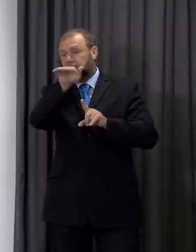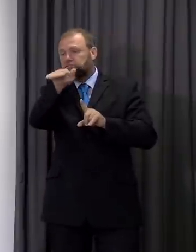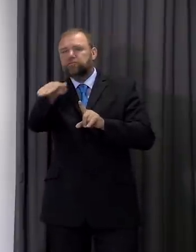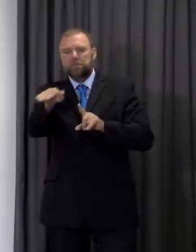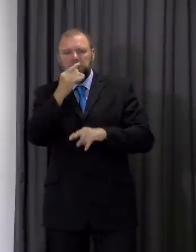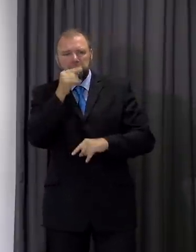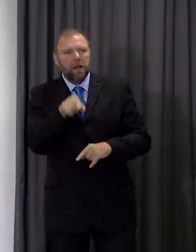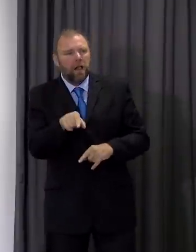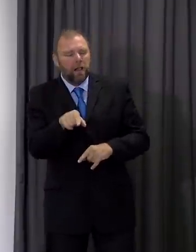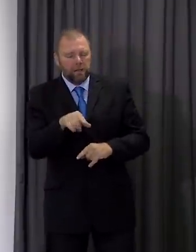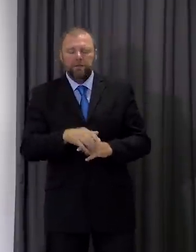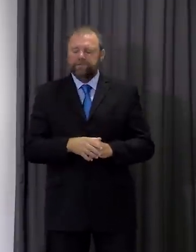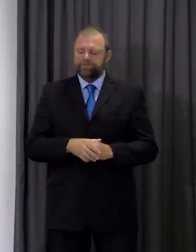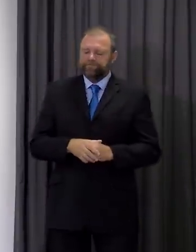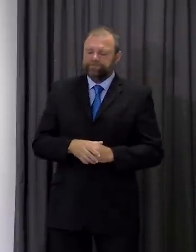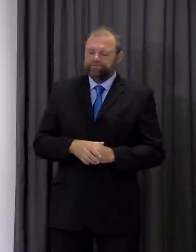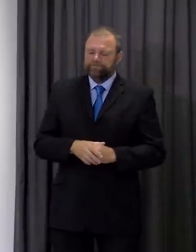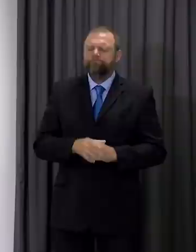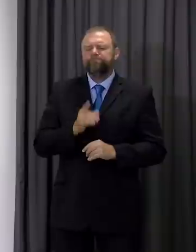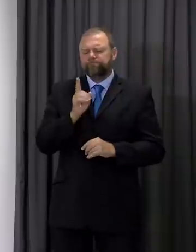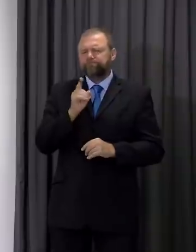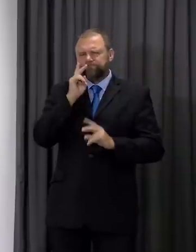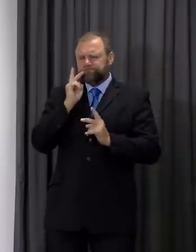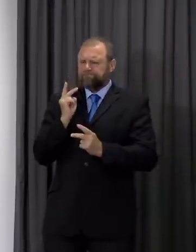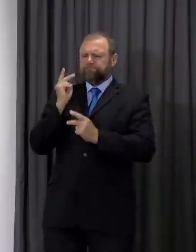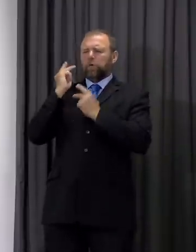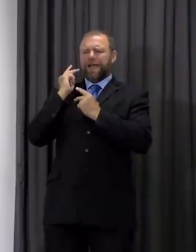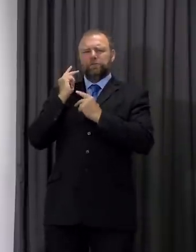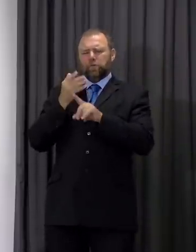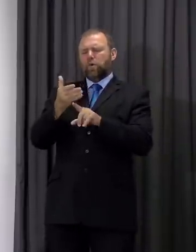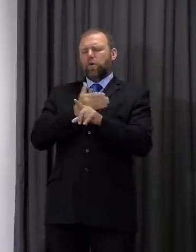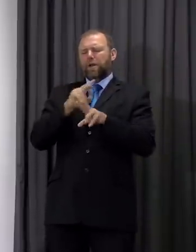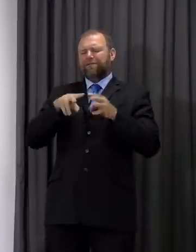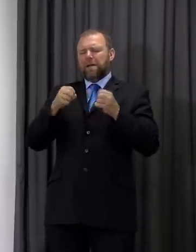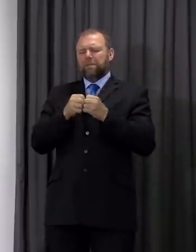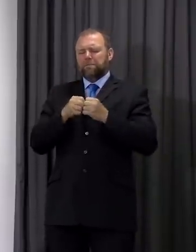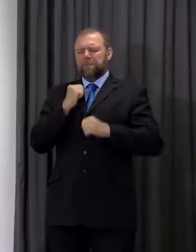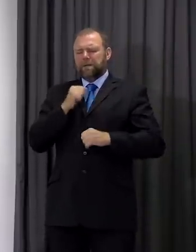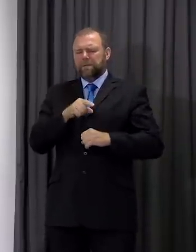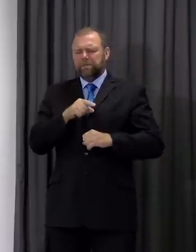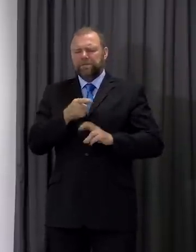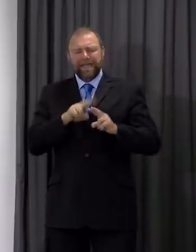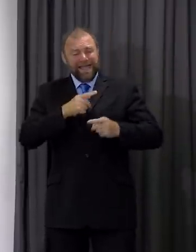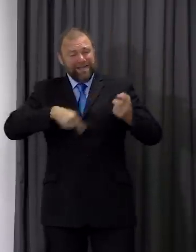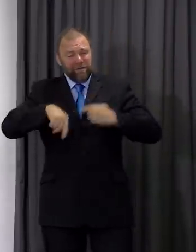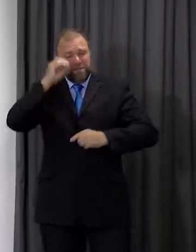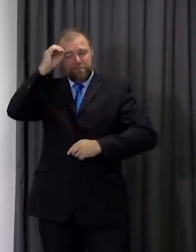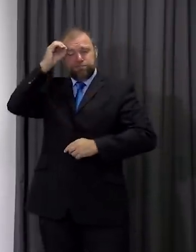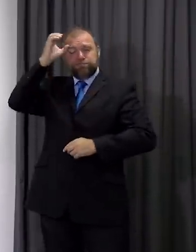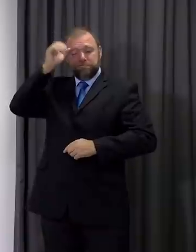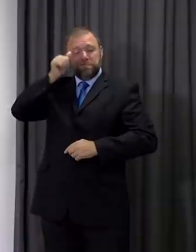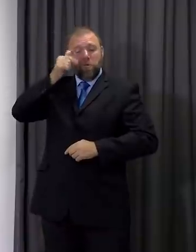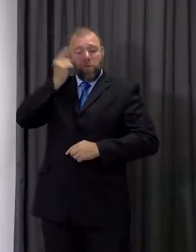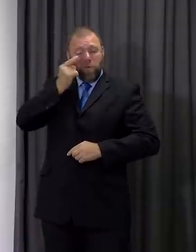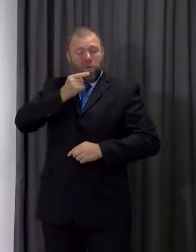February is that if we have the opportunity to change behaviour in early February, we may have been able to avoid a national lockdown, or we may have had the intelligence